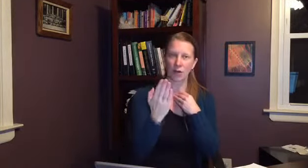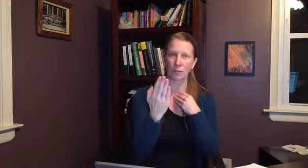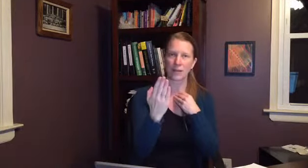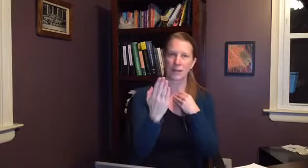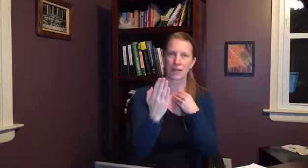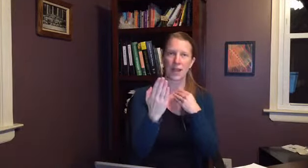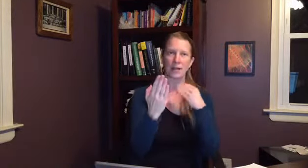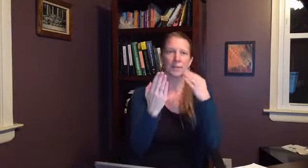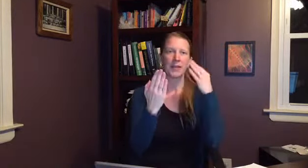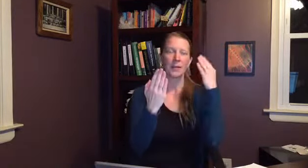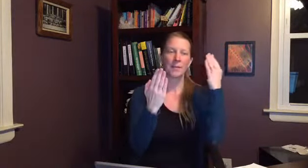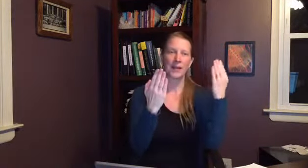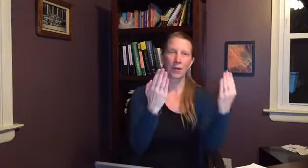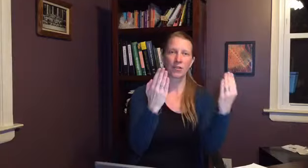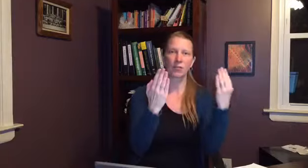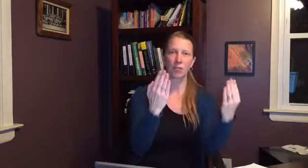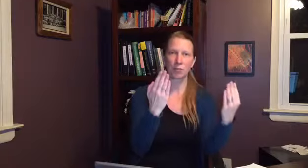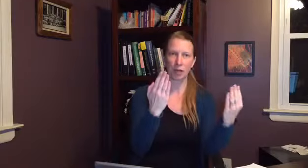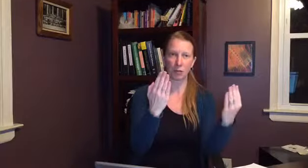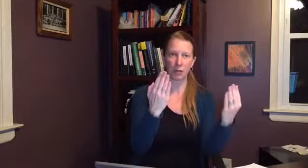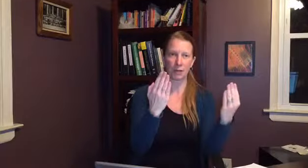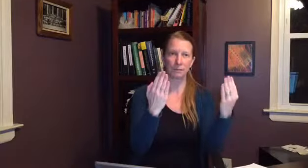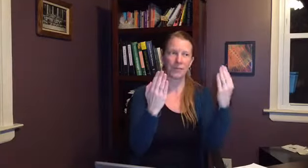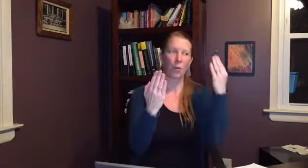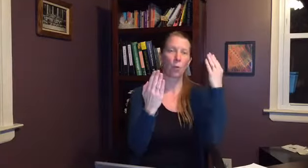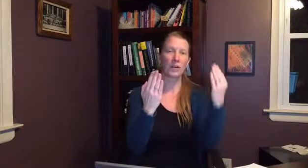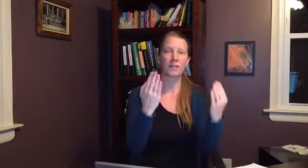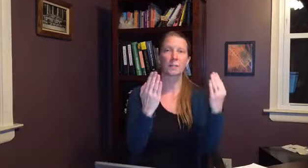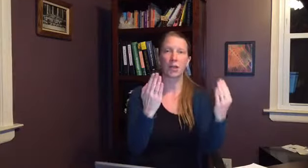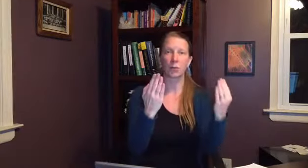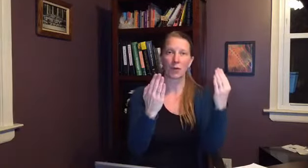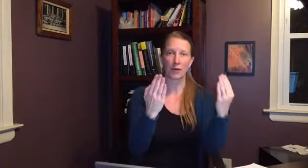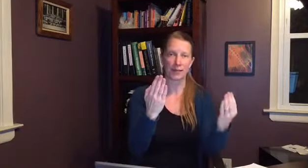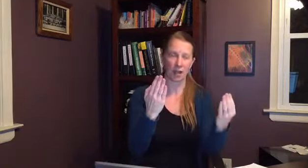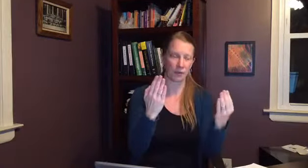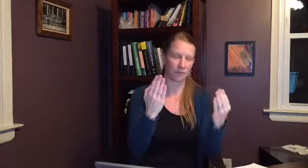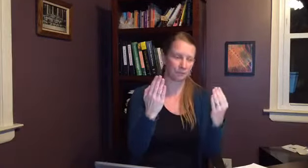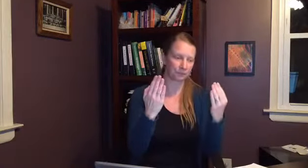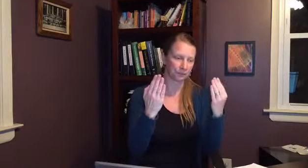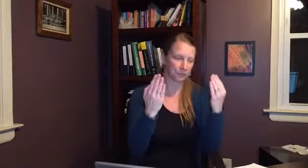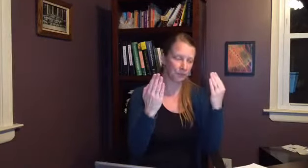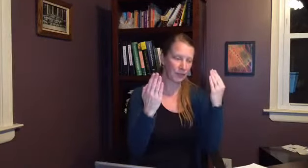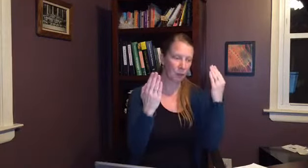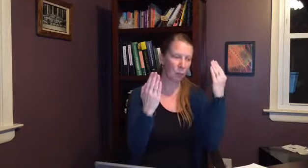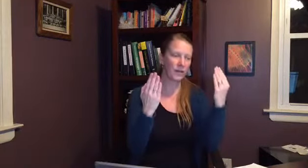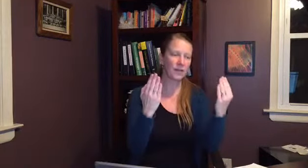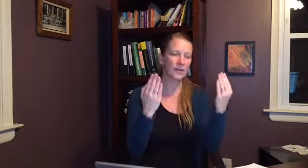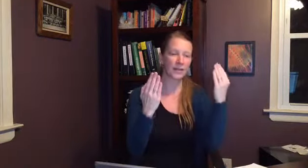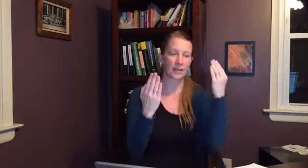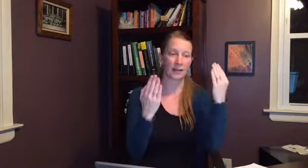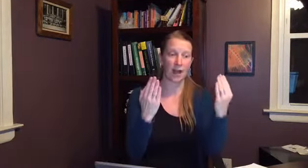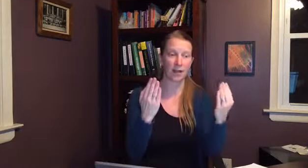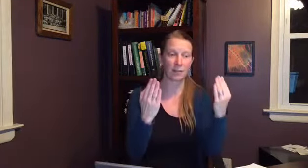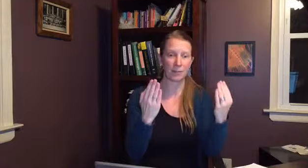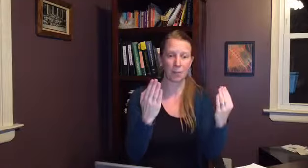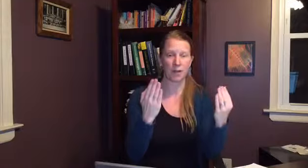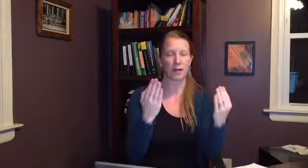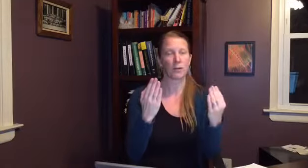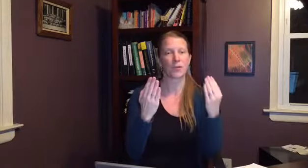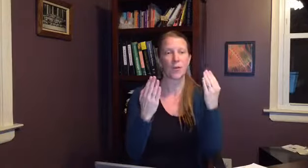herpes today but then i also do blood work what is the blood work going to tell me one of the things that a lot of people want to know is when